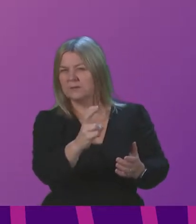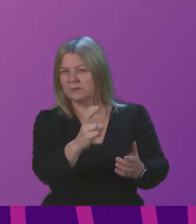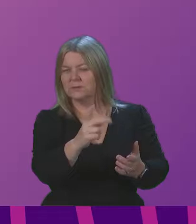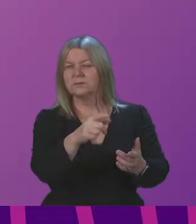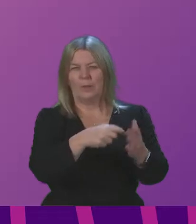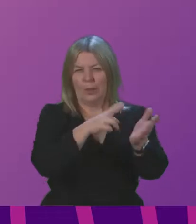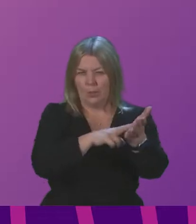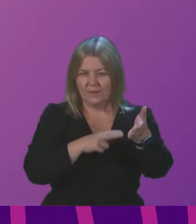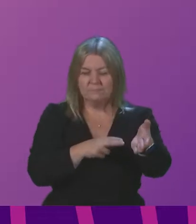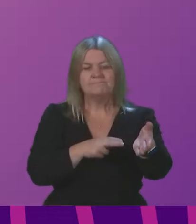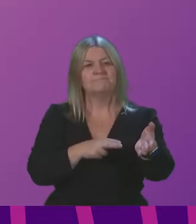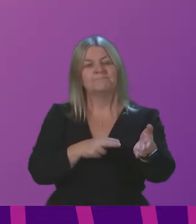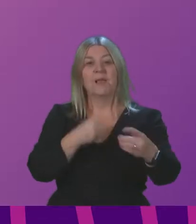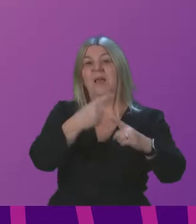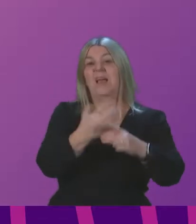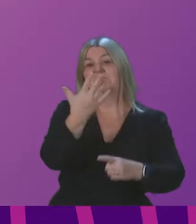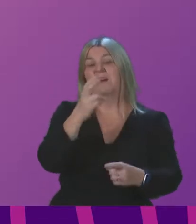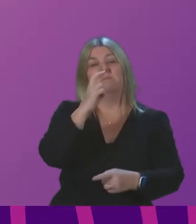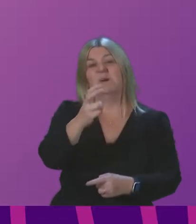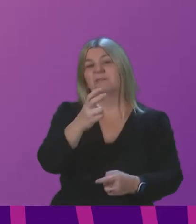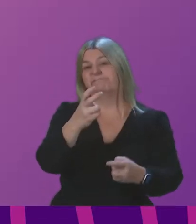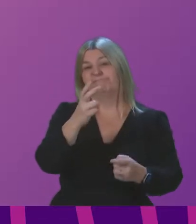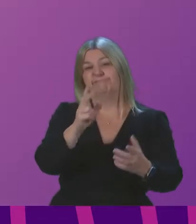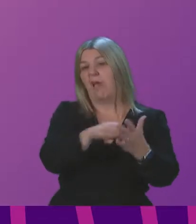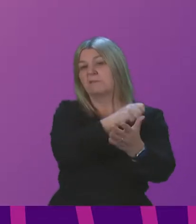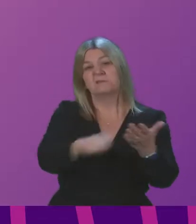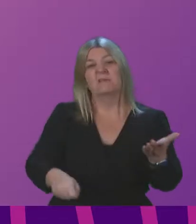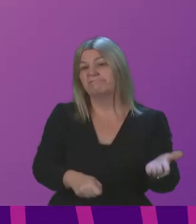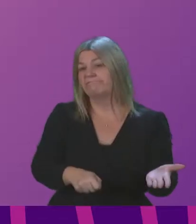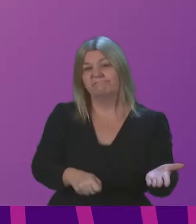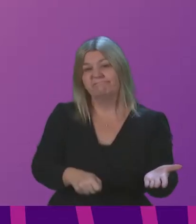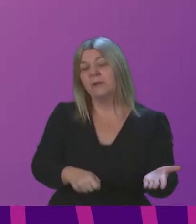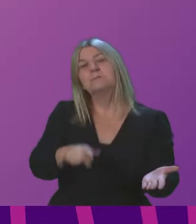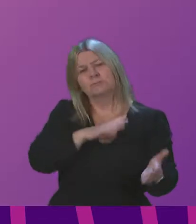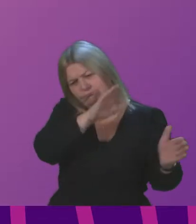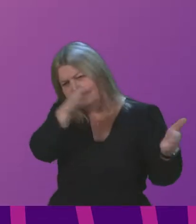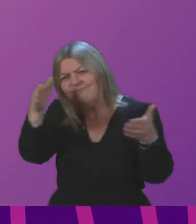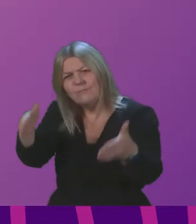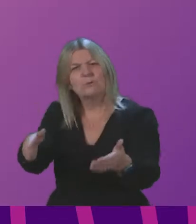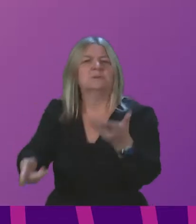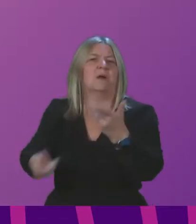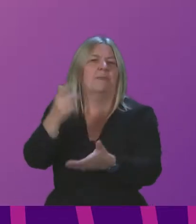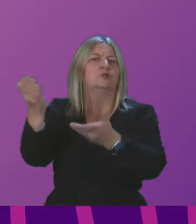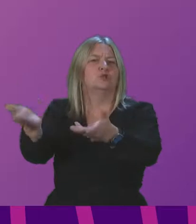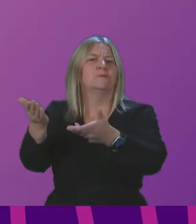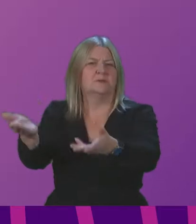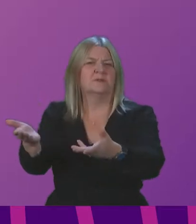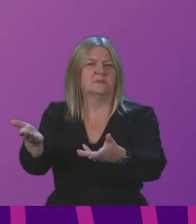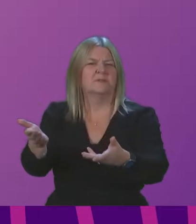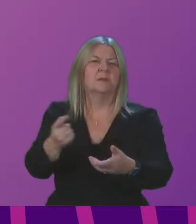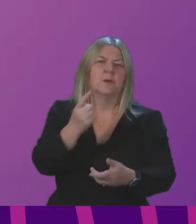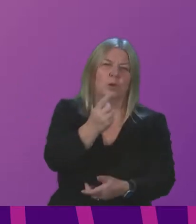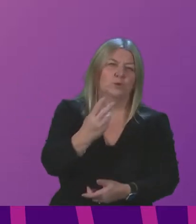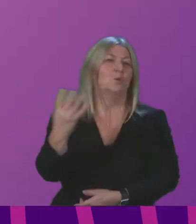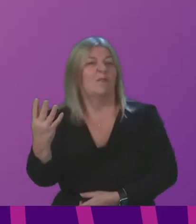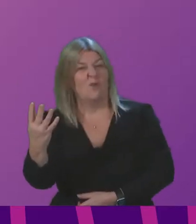X5 service. These included challenges with recruitment the need to prioritise key services and the focus on delivering the 124